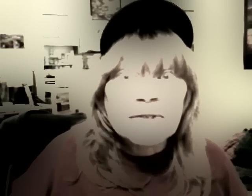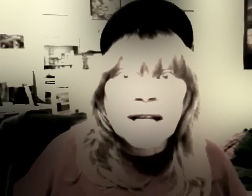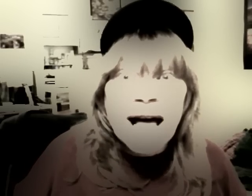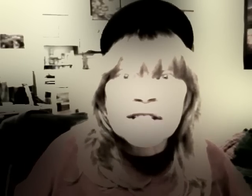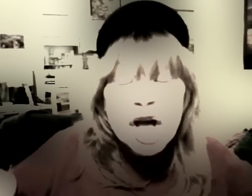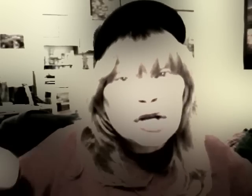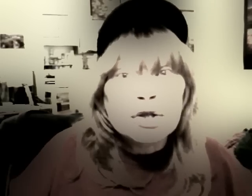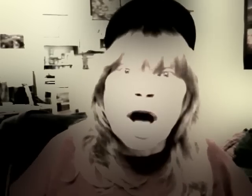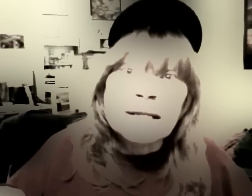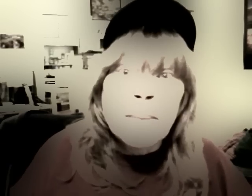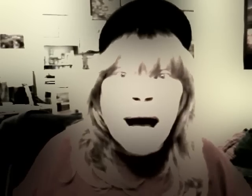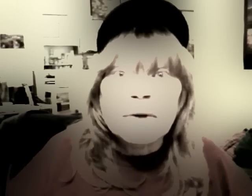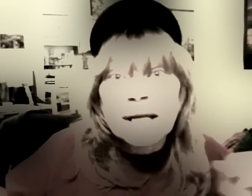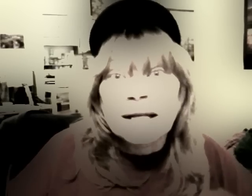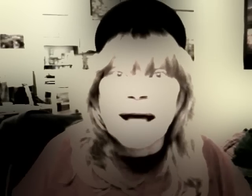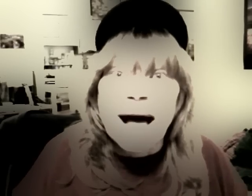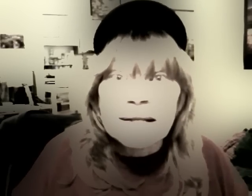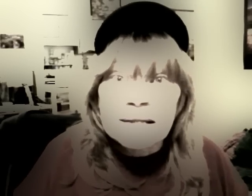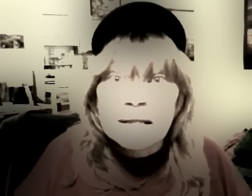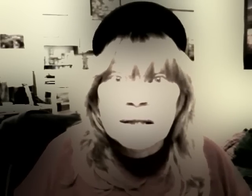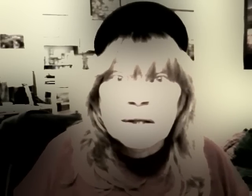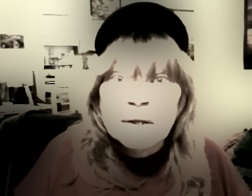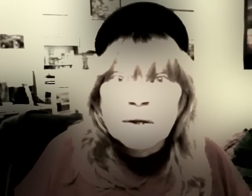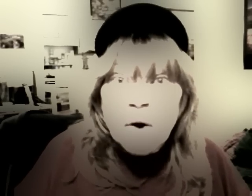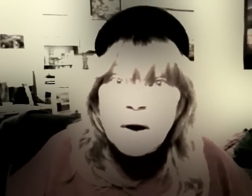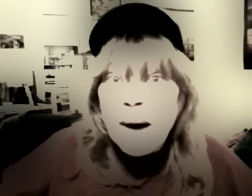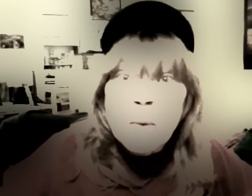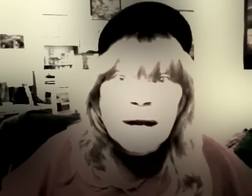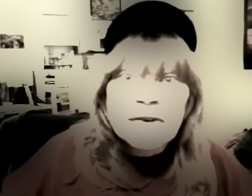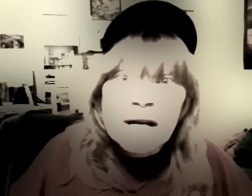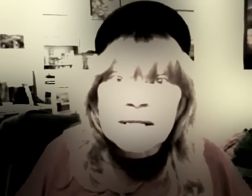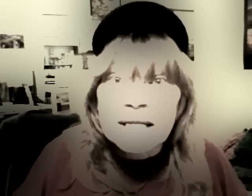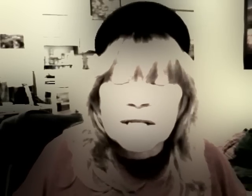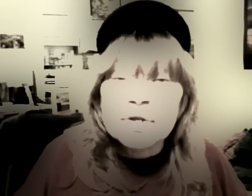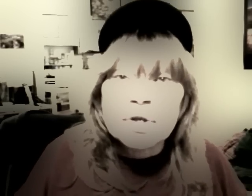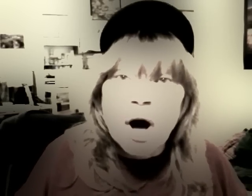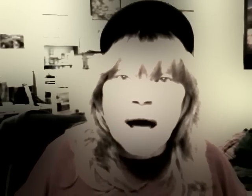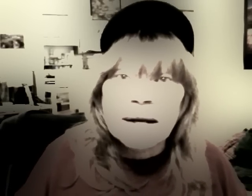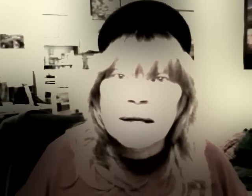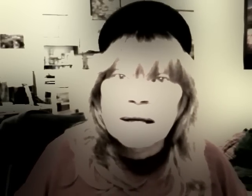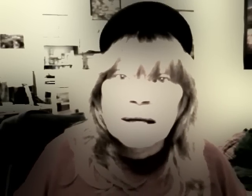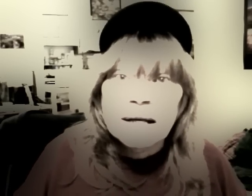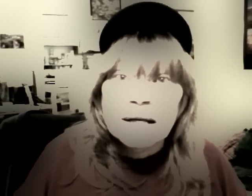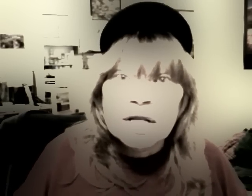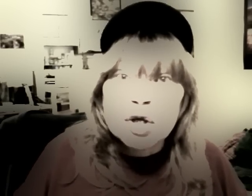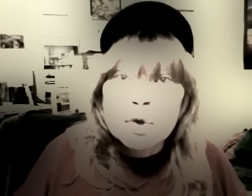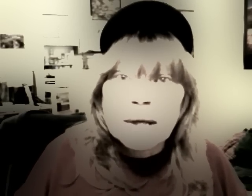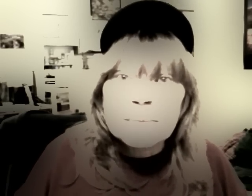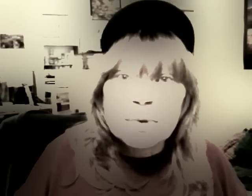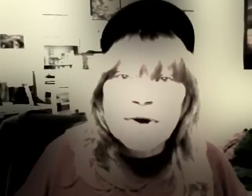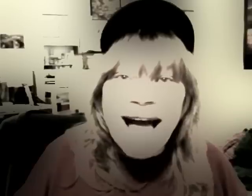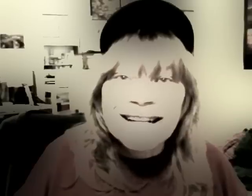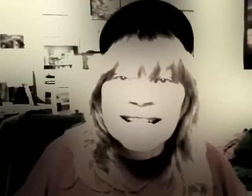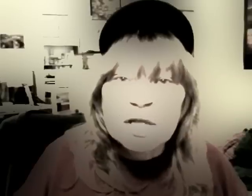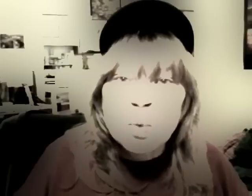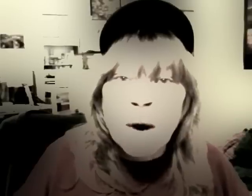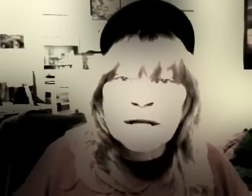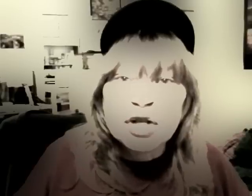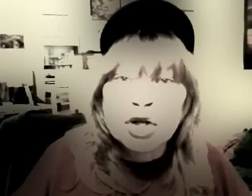class, you talked about the class or about whatever else the teacher's taught. So you can practice what you're